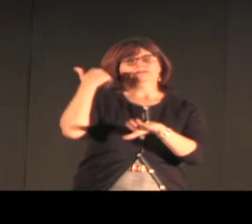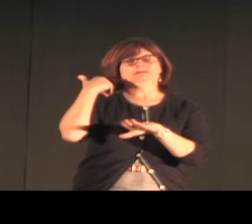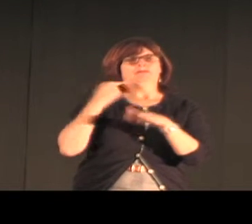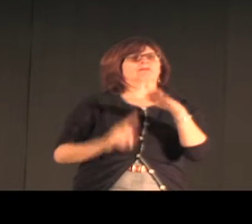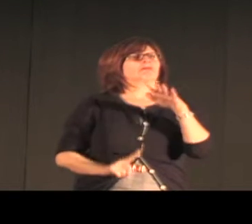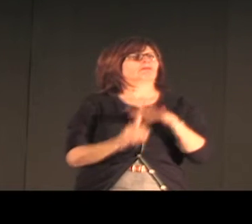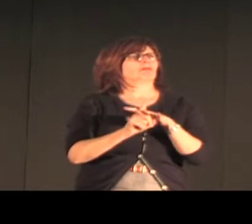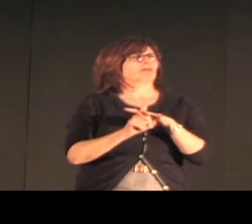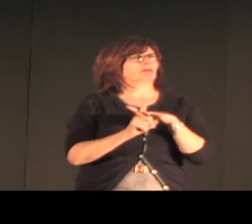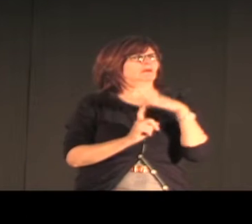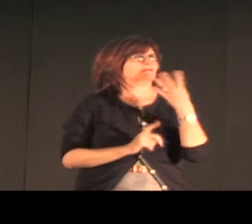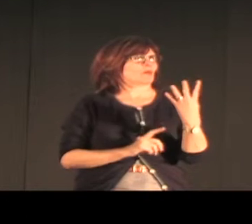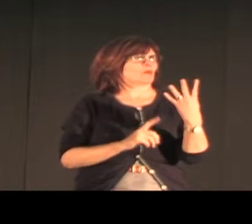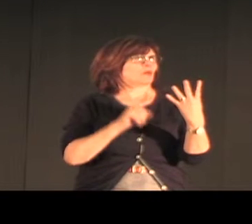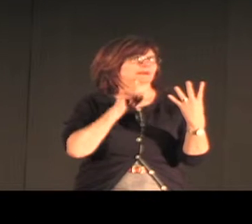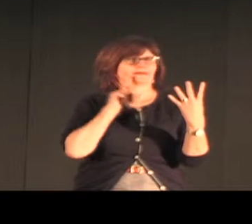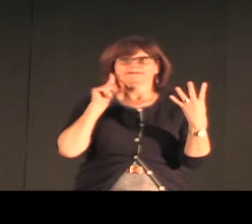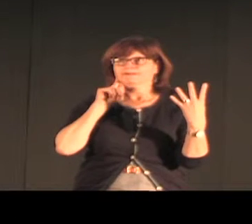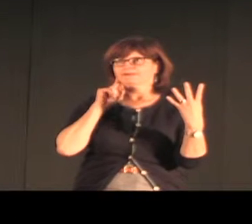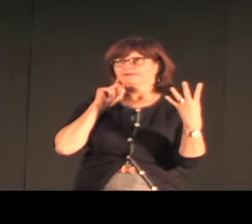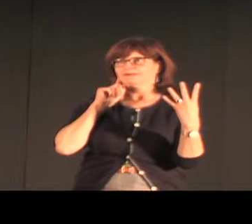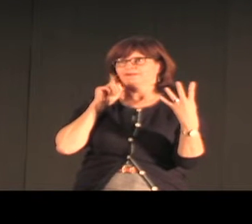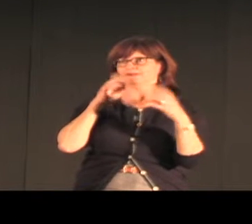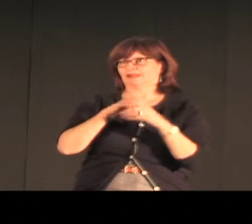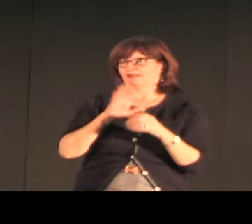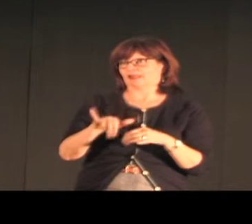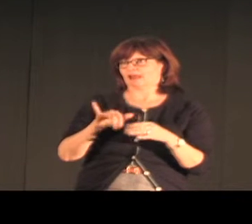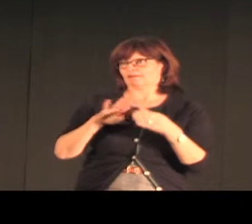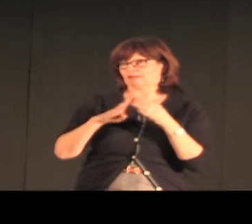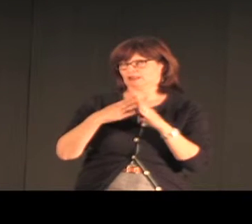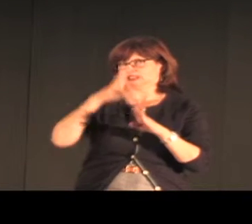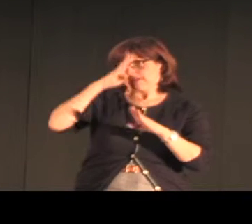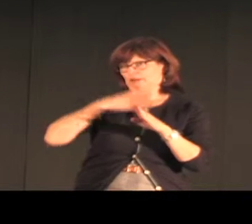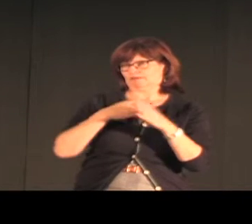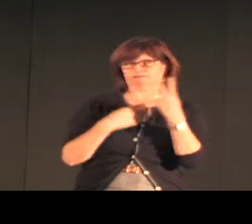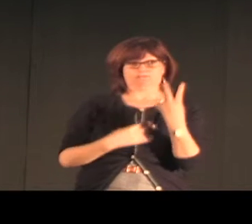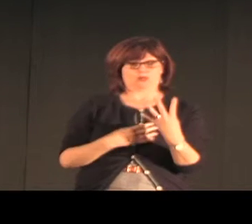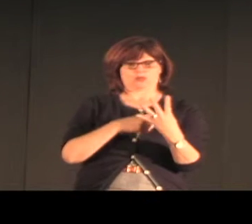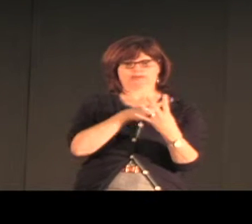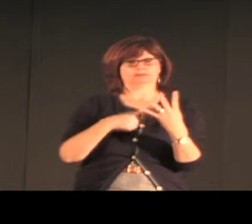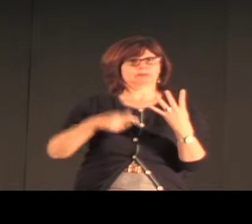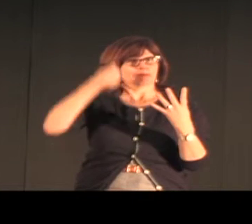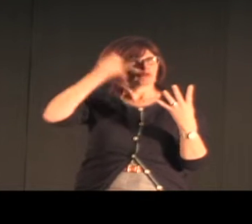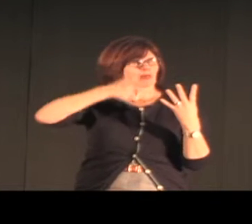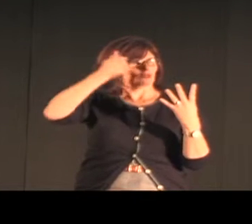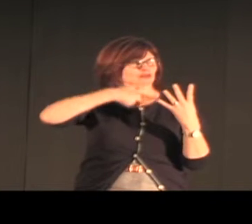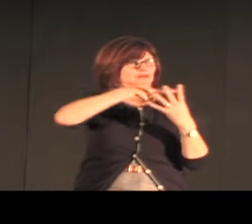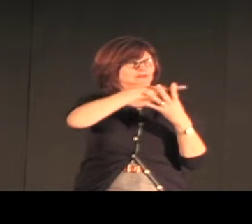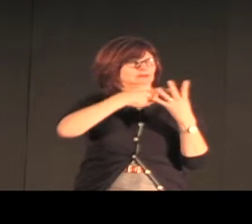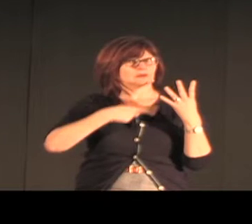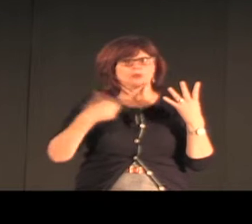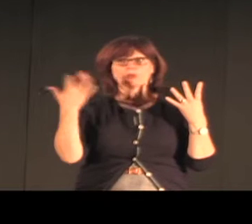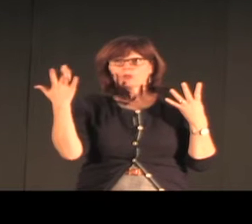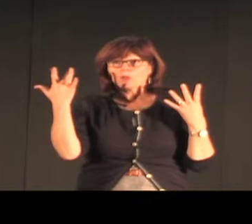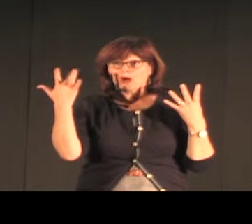About four generations ago, four deaf children were born in the village. And they were all brothers.